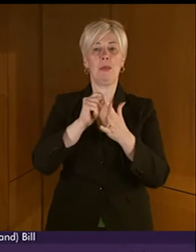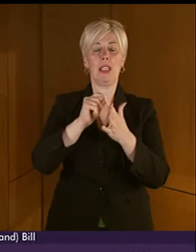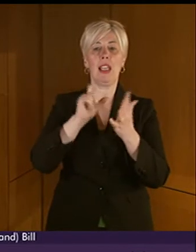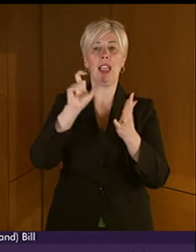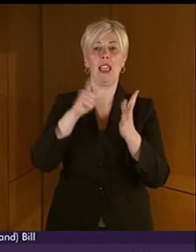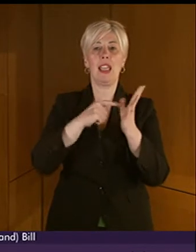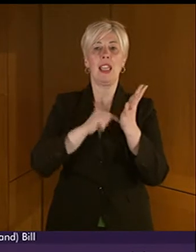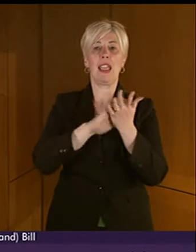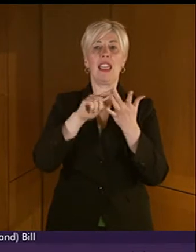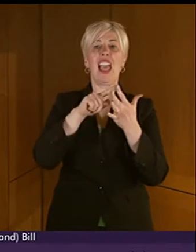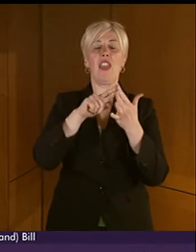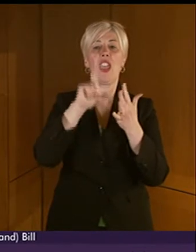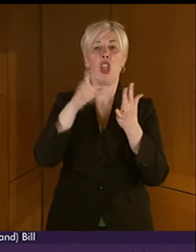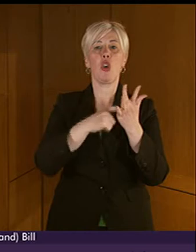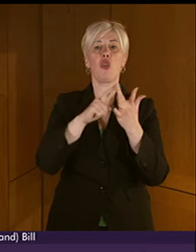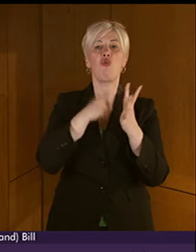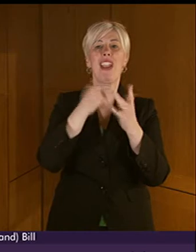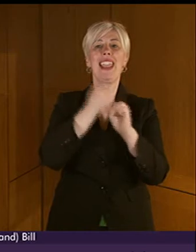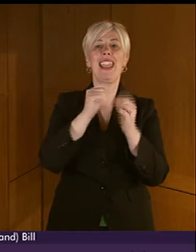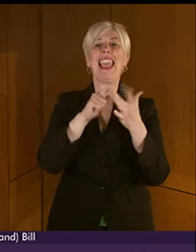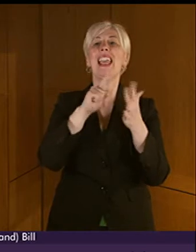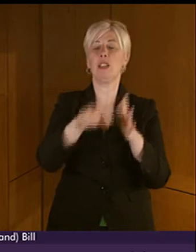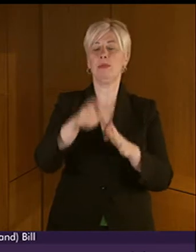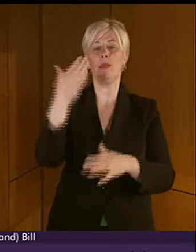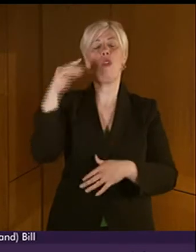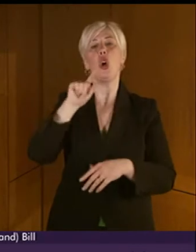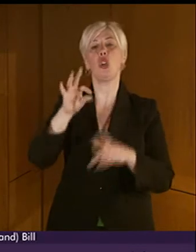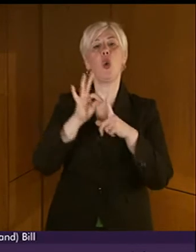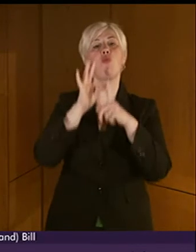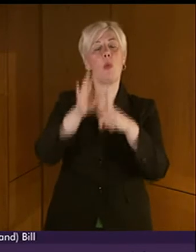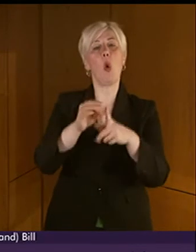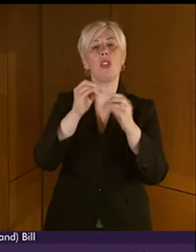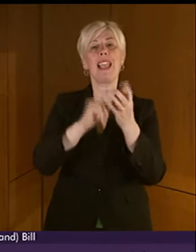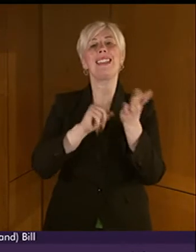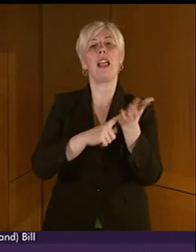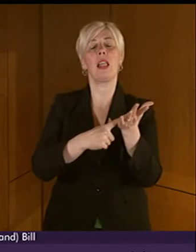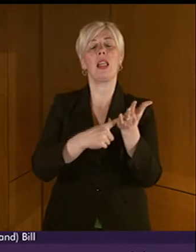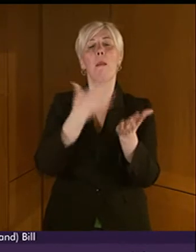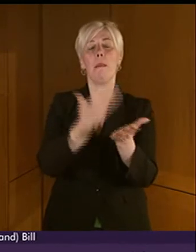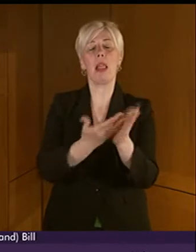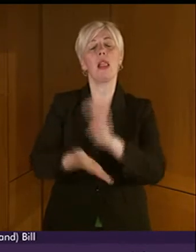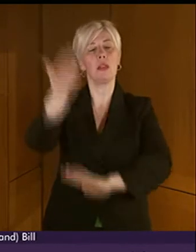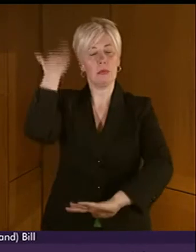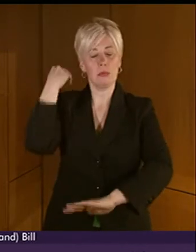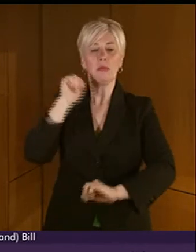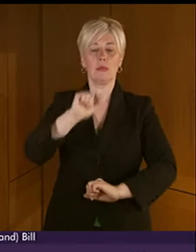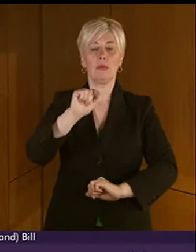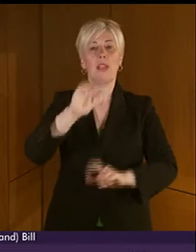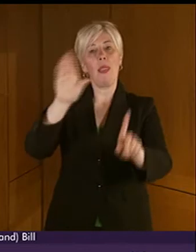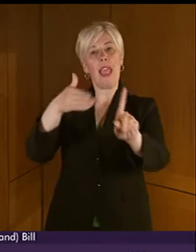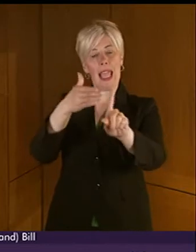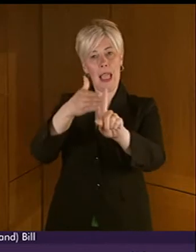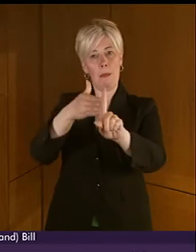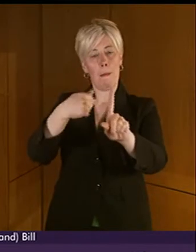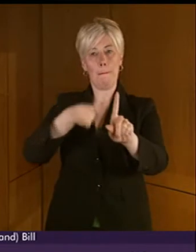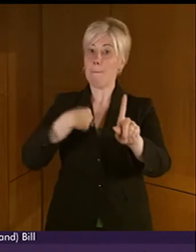a consultation on a proposed British Sign Language Bill. Although the aim of my bill